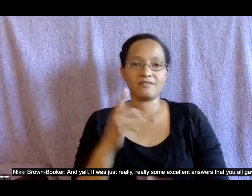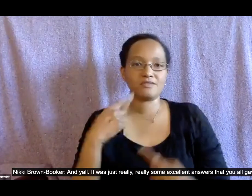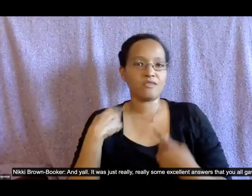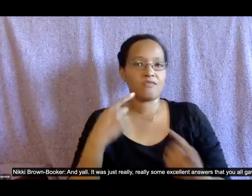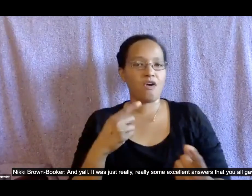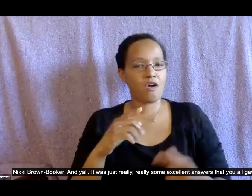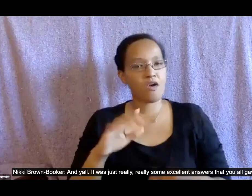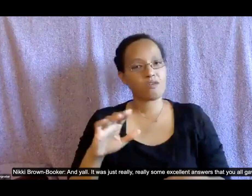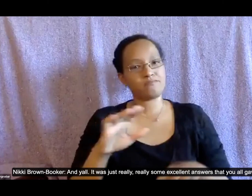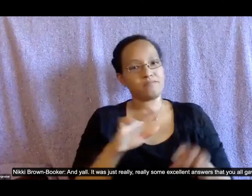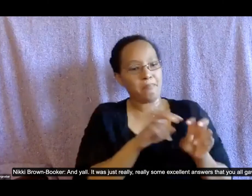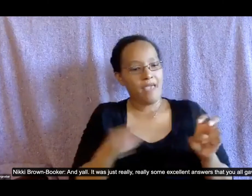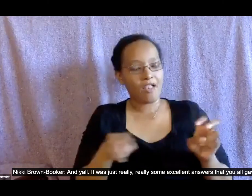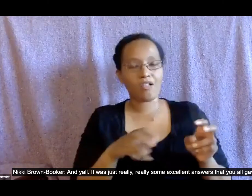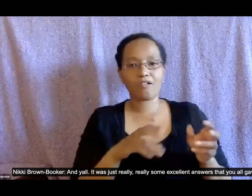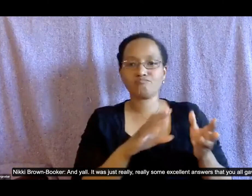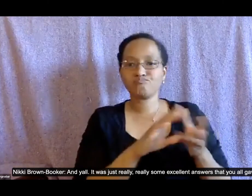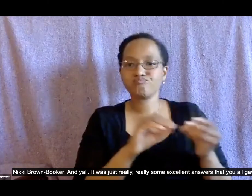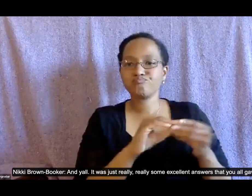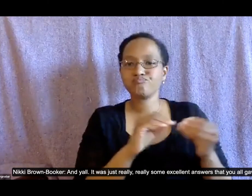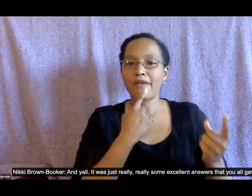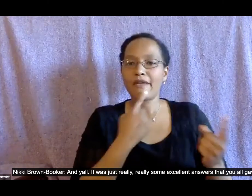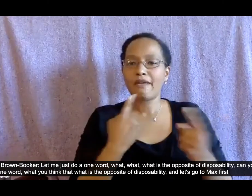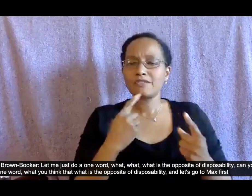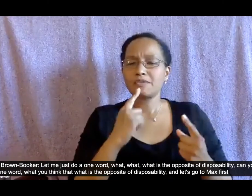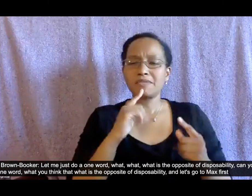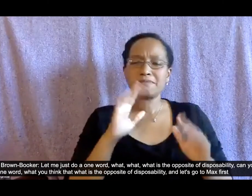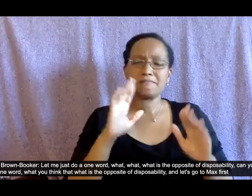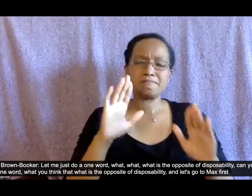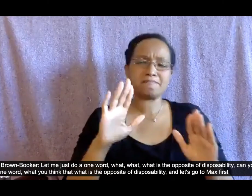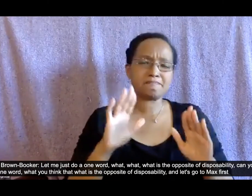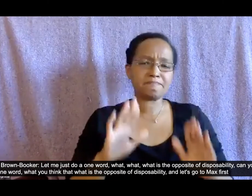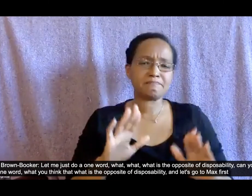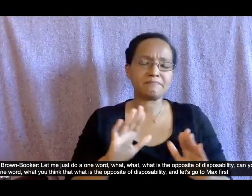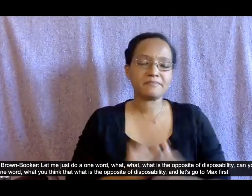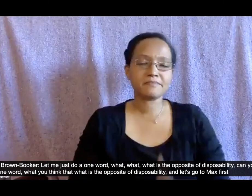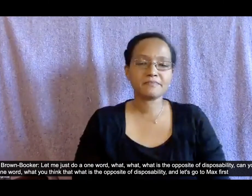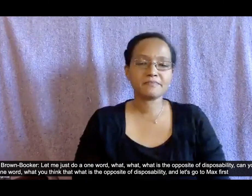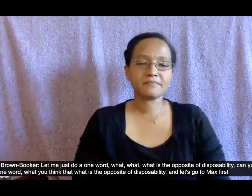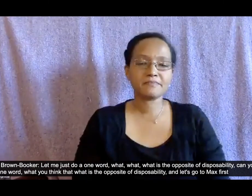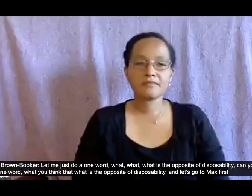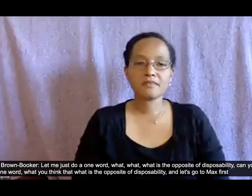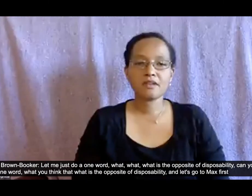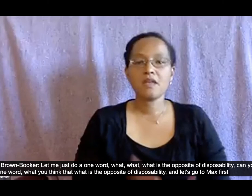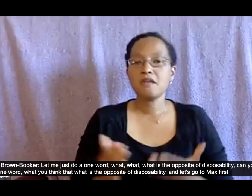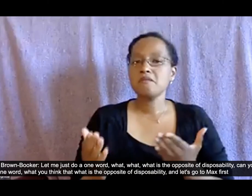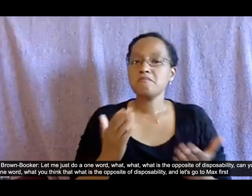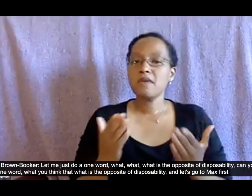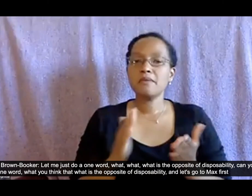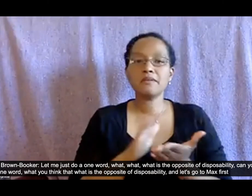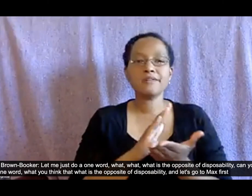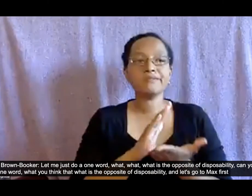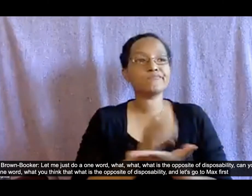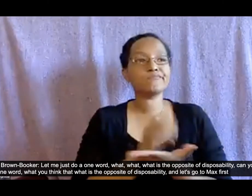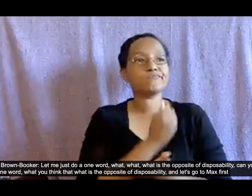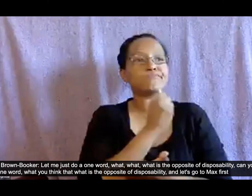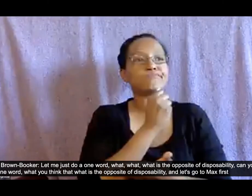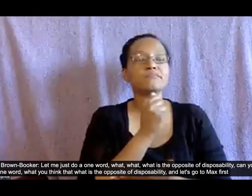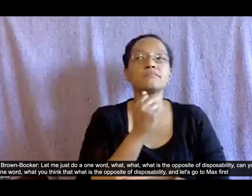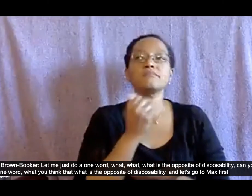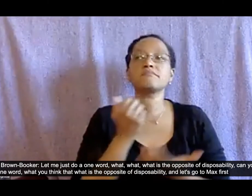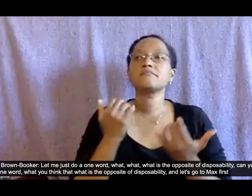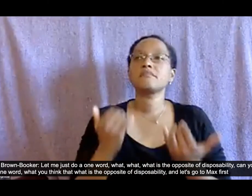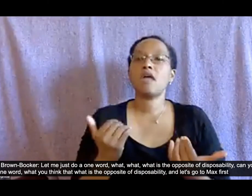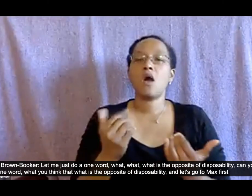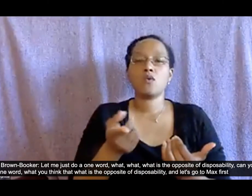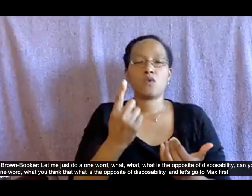you all gave um let's maybe just do a one word uh what what what is